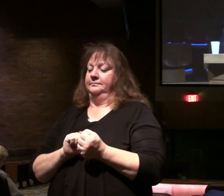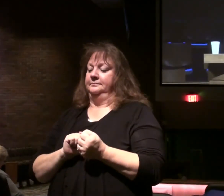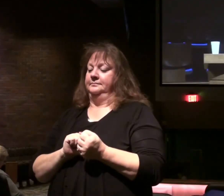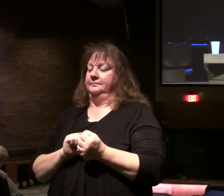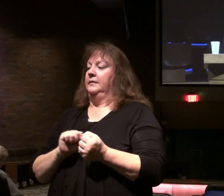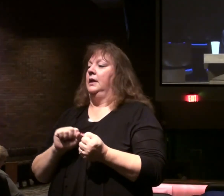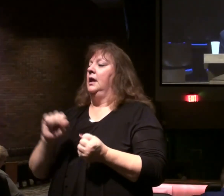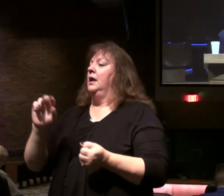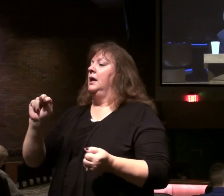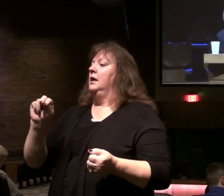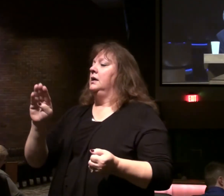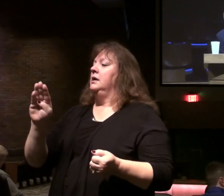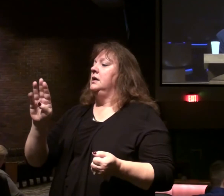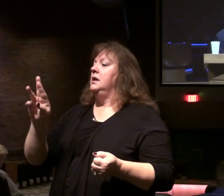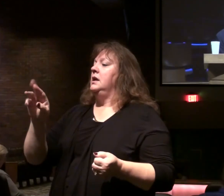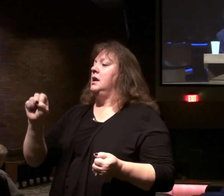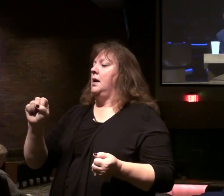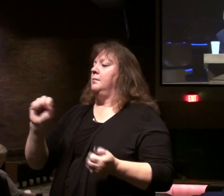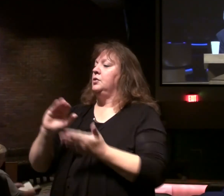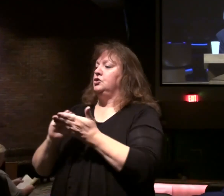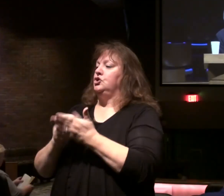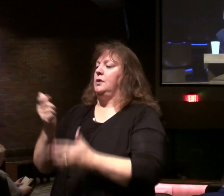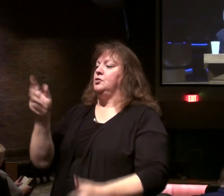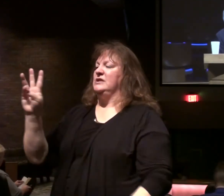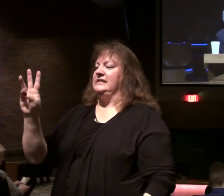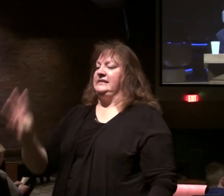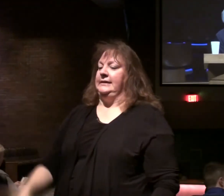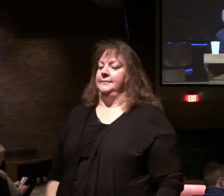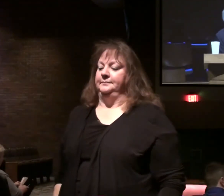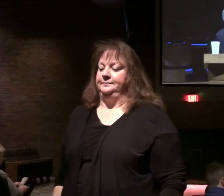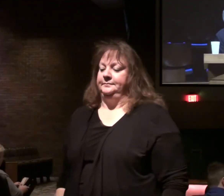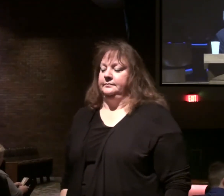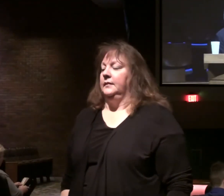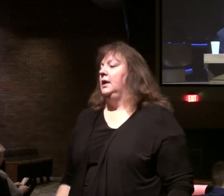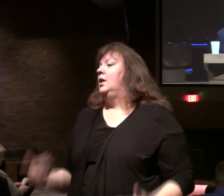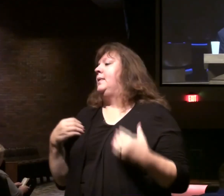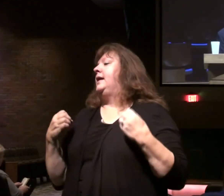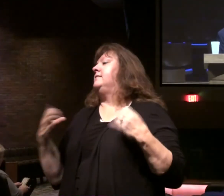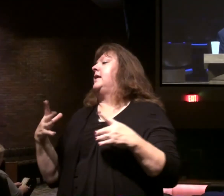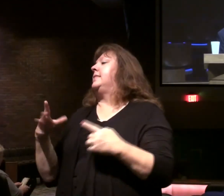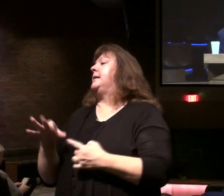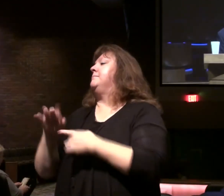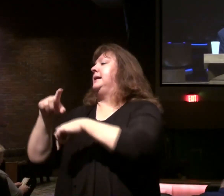Go back to Numbers chapter sixteen. We have nothing to do.